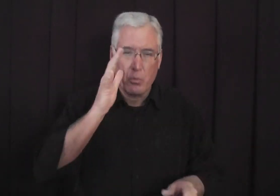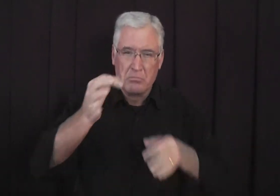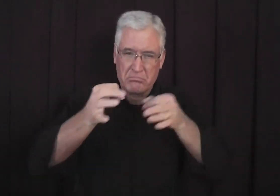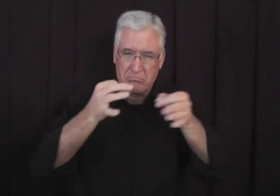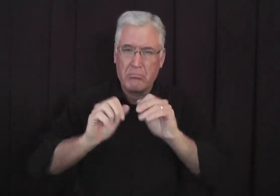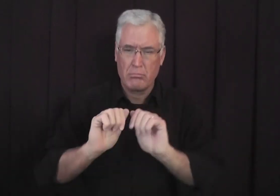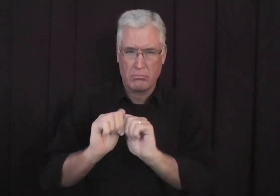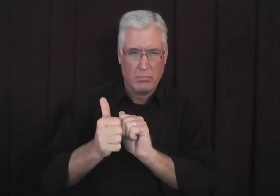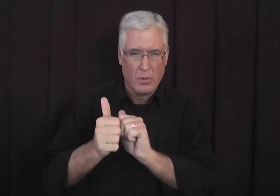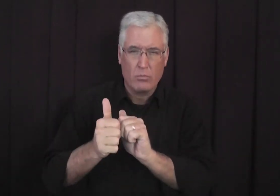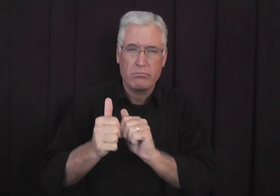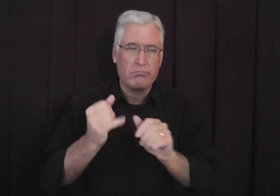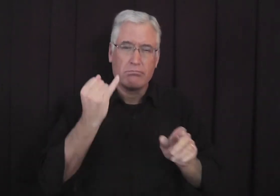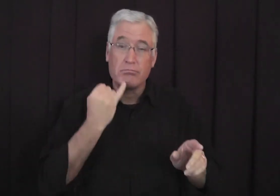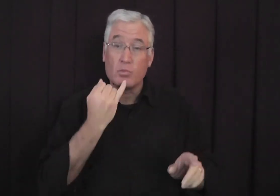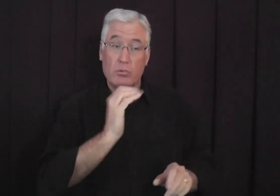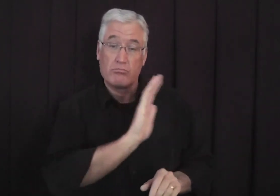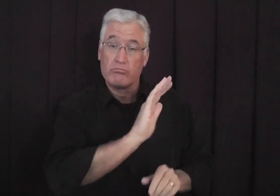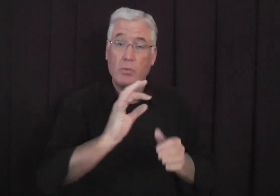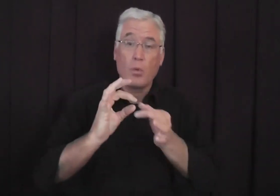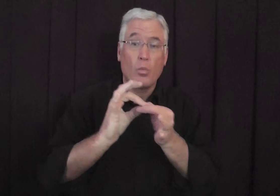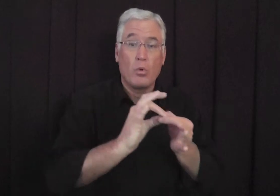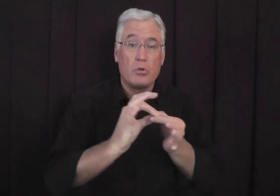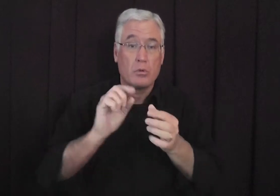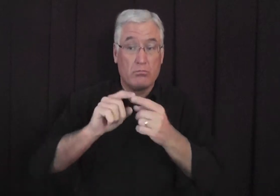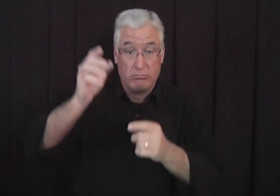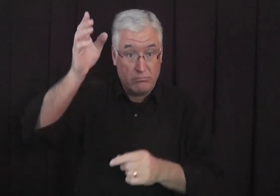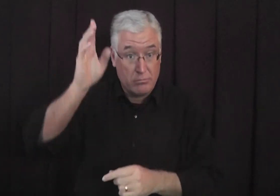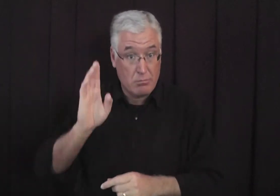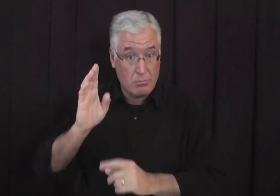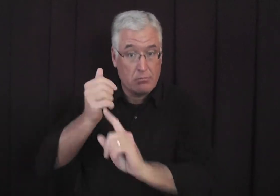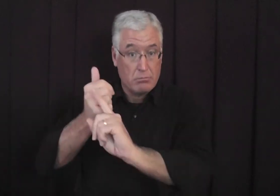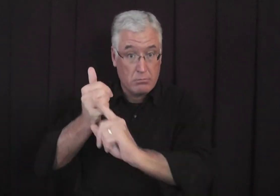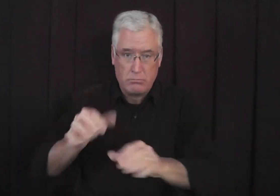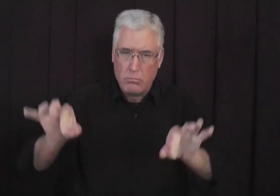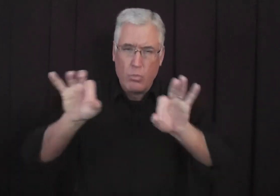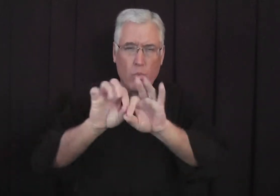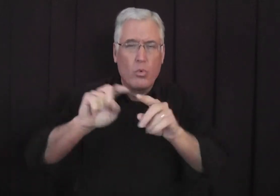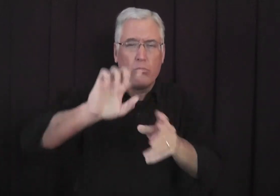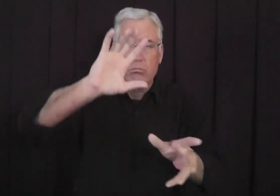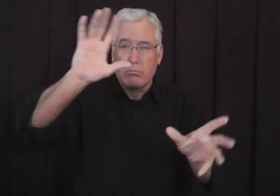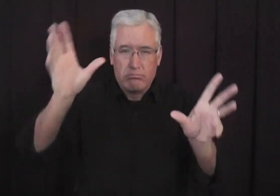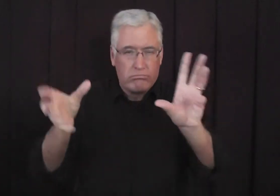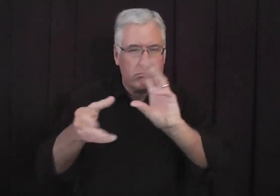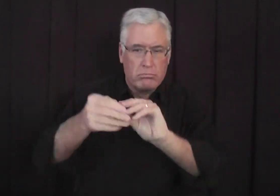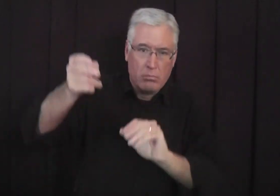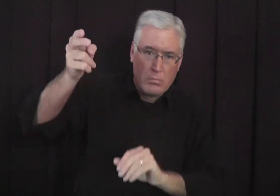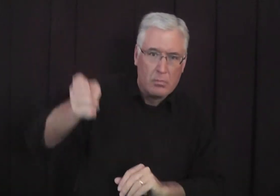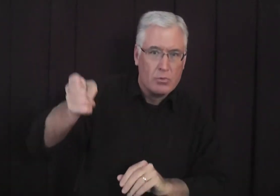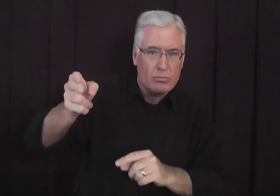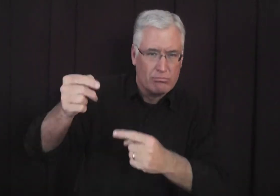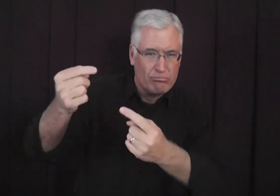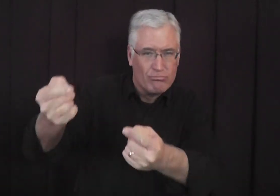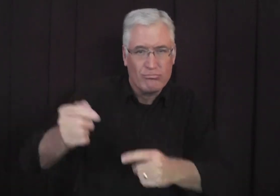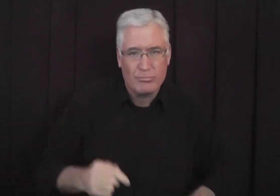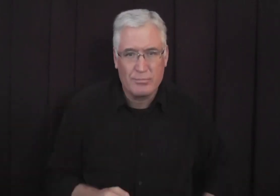Israel? Now, let me explain how Israel is related to God himself in all of history.